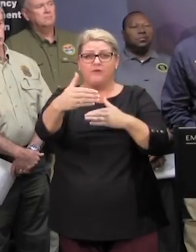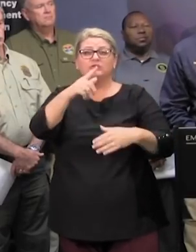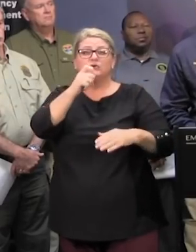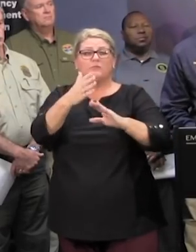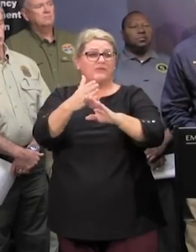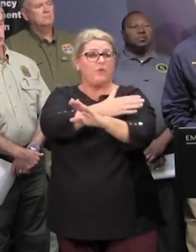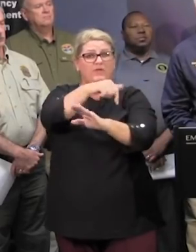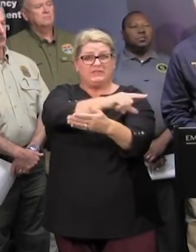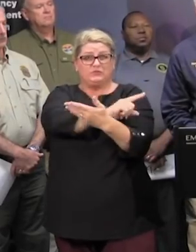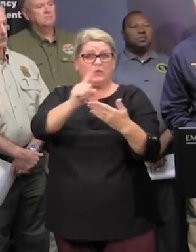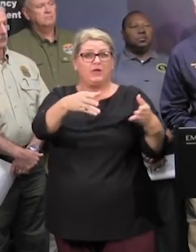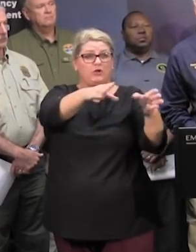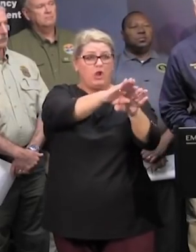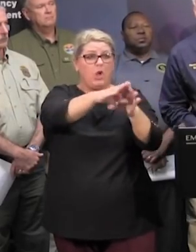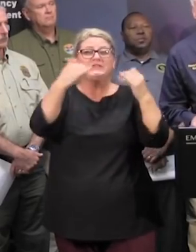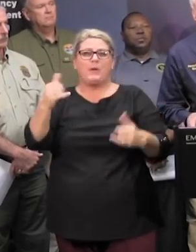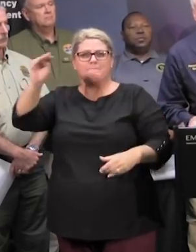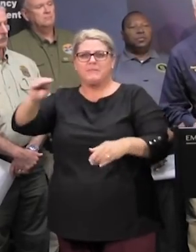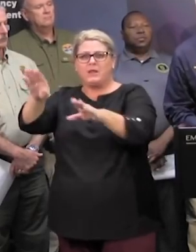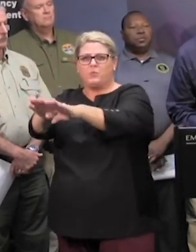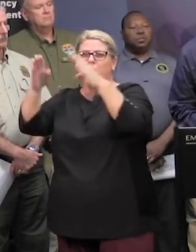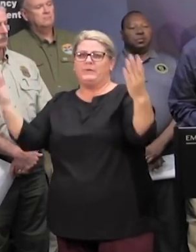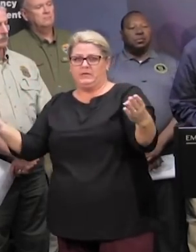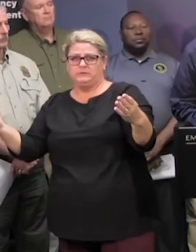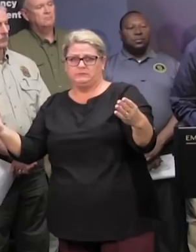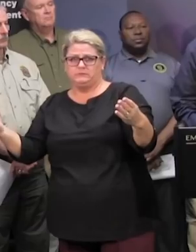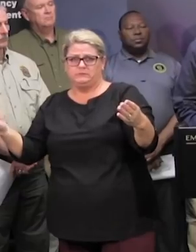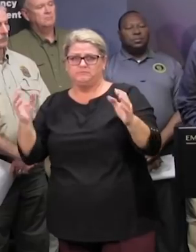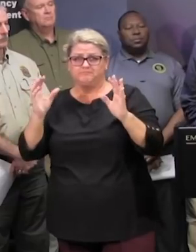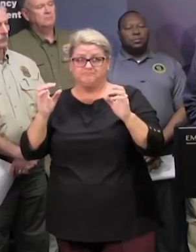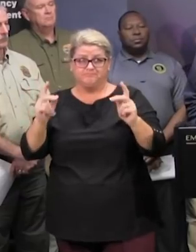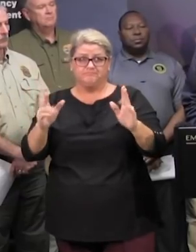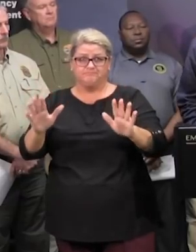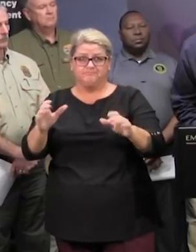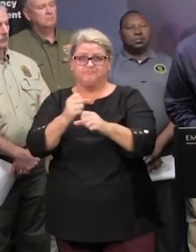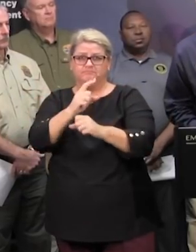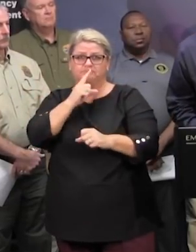will be open for business on monday i want to say again this has been a